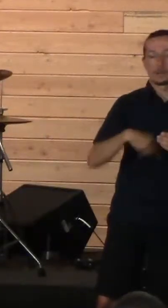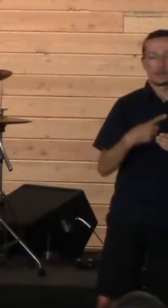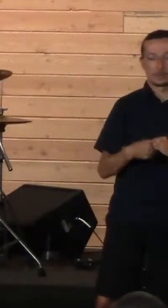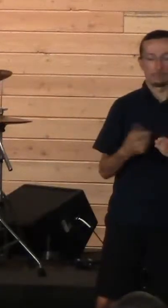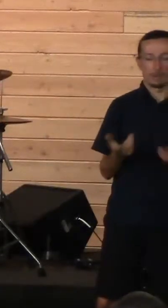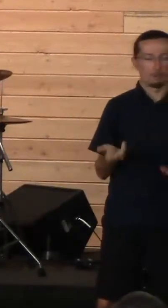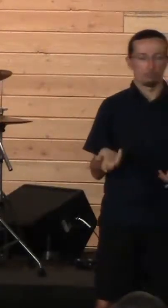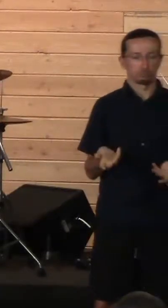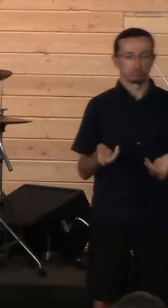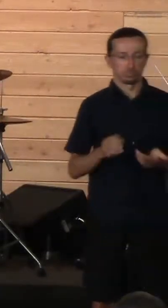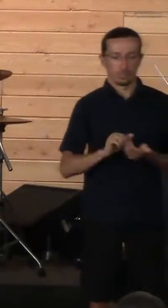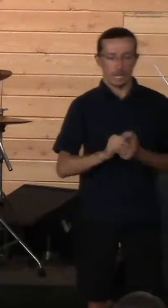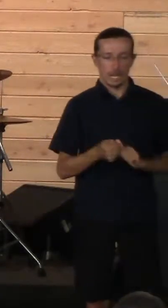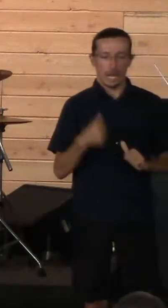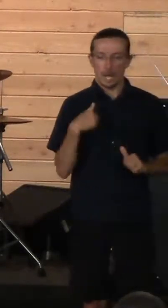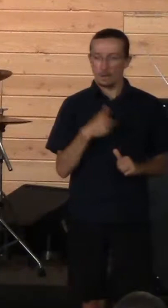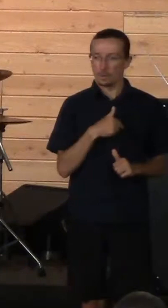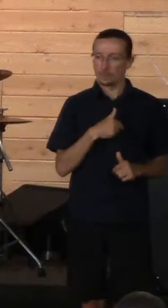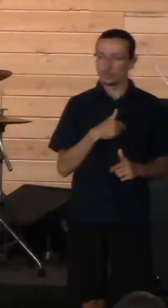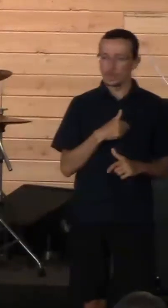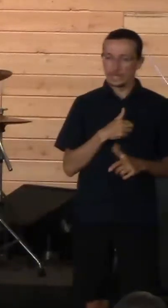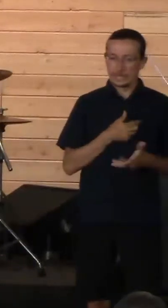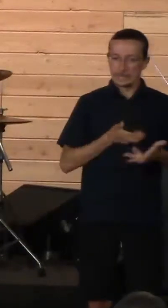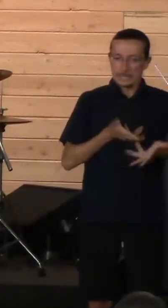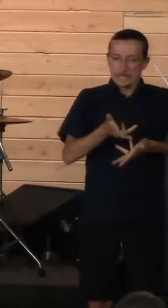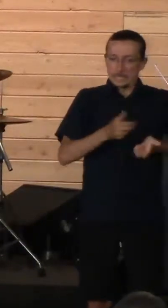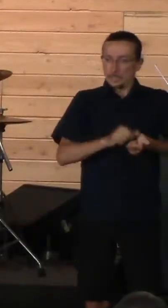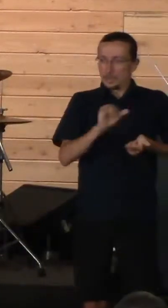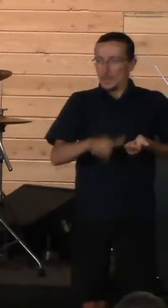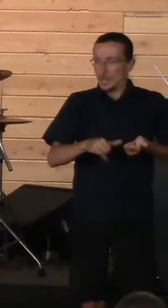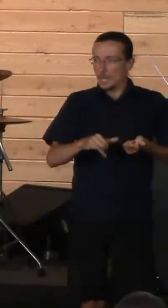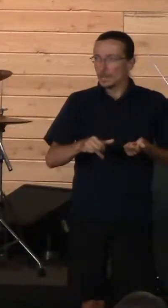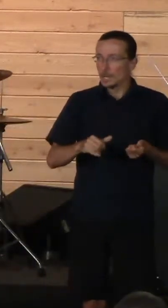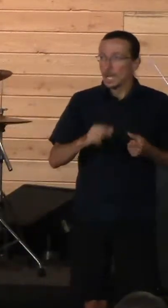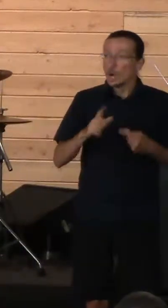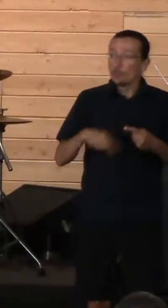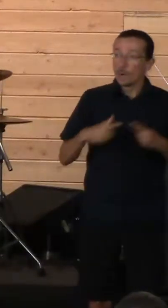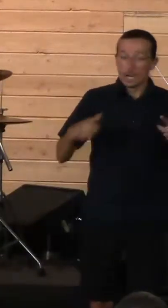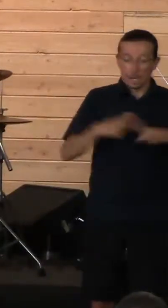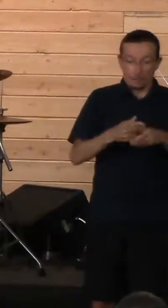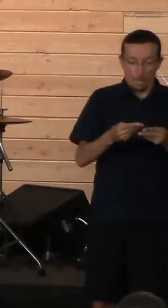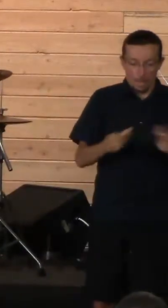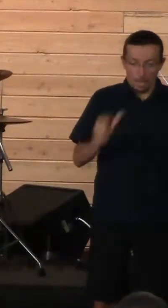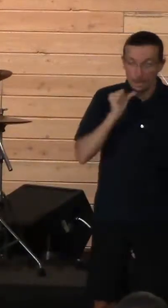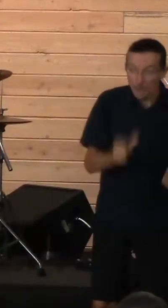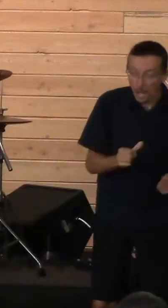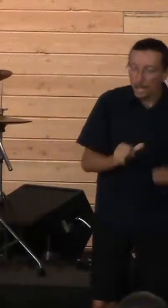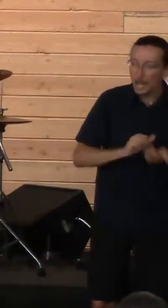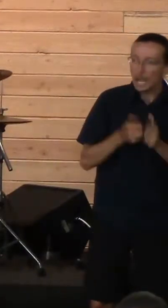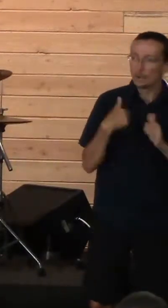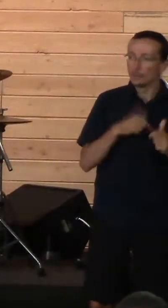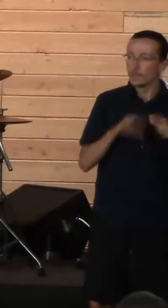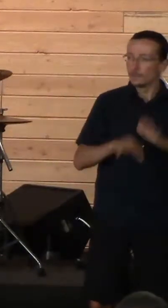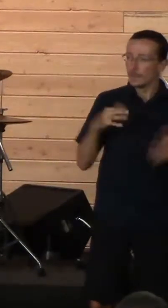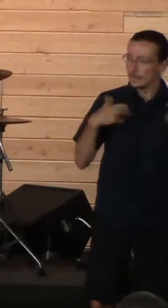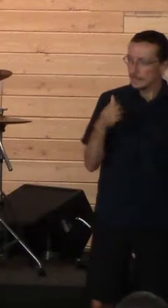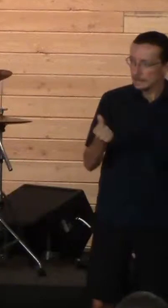How do we find healing in unresolved conflict? And I think from David's story, we can learn three things